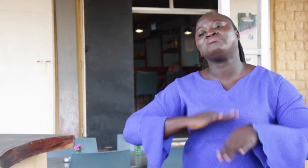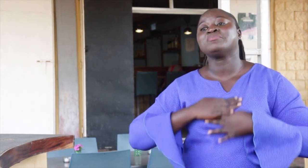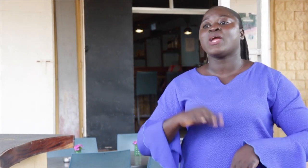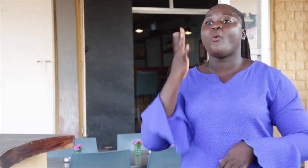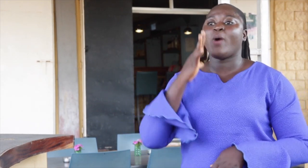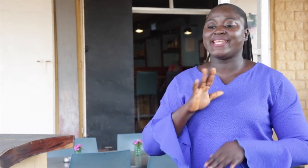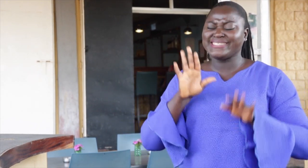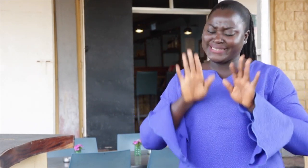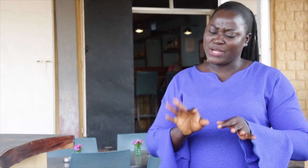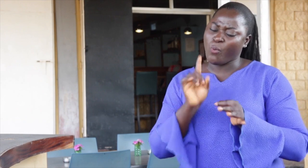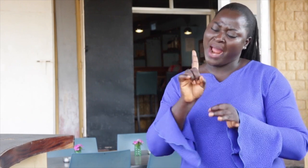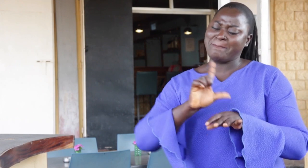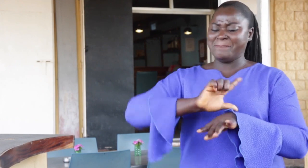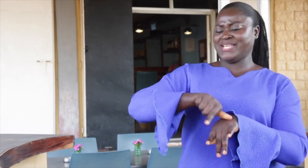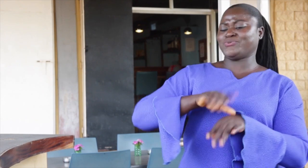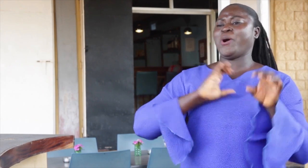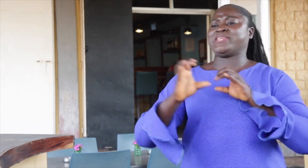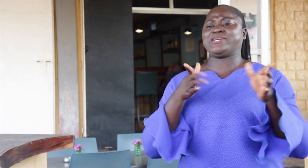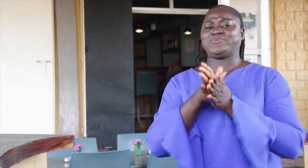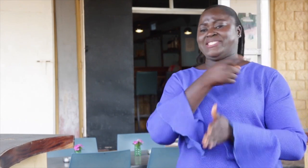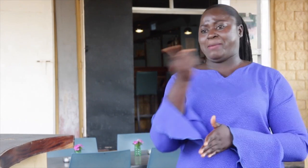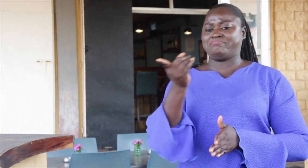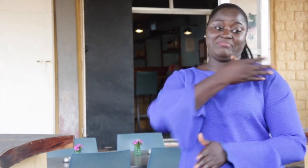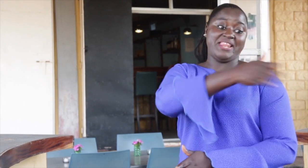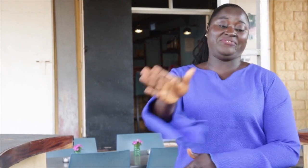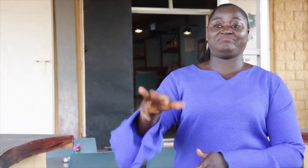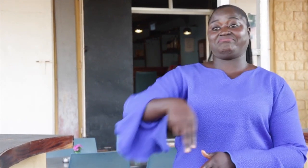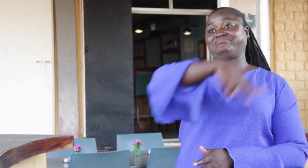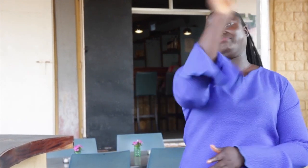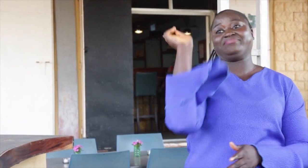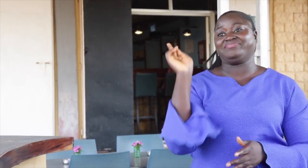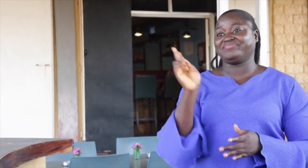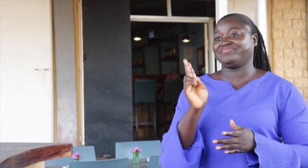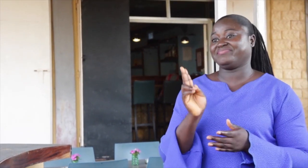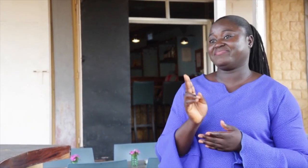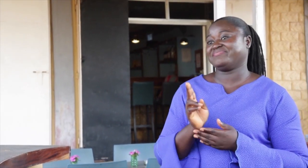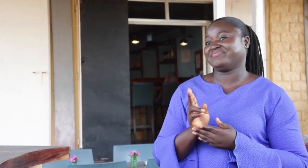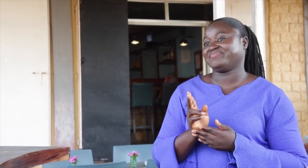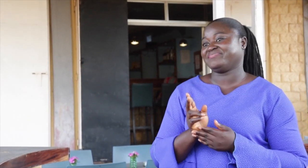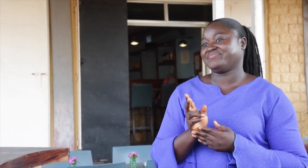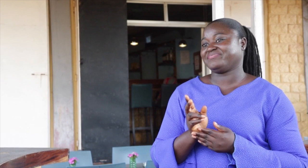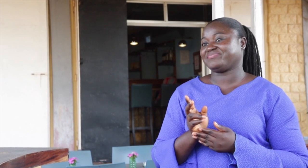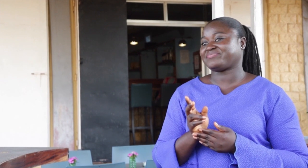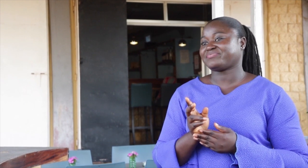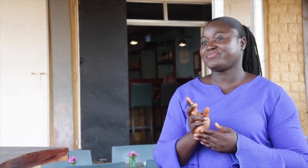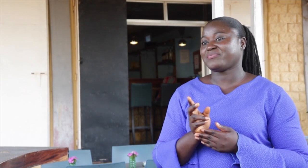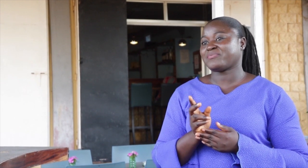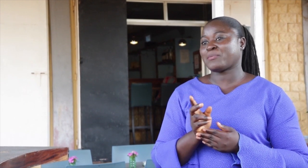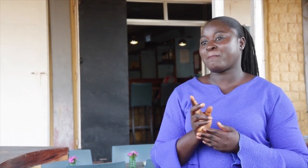Some customers also don't have the patient. Because communication that they can do for five seconds, it will take them for one minute.